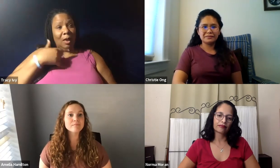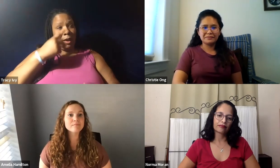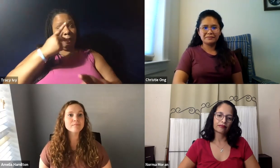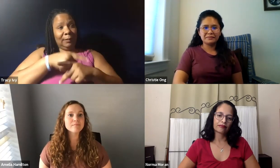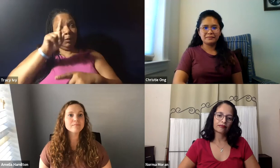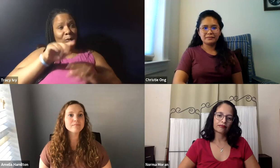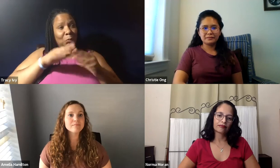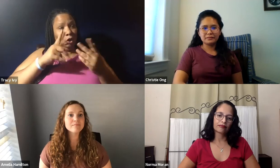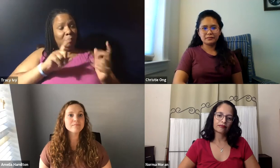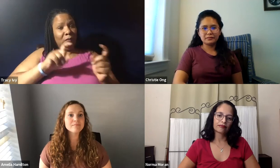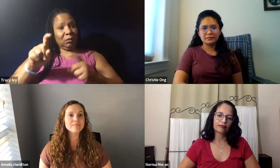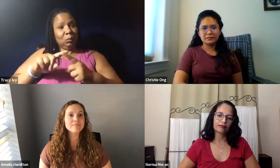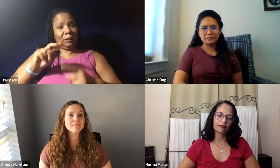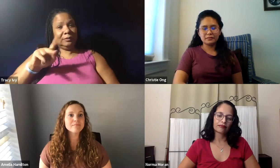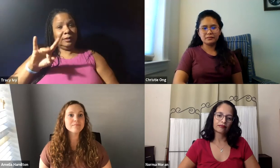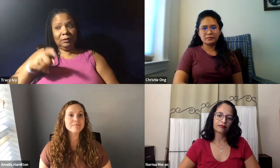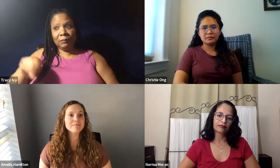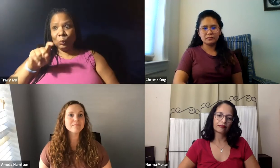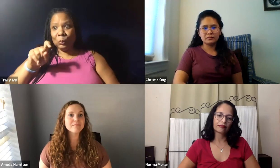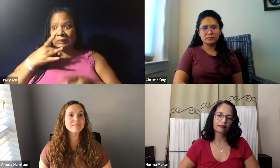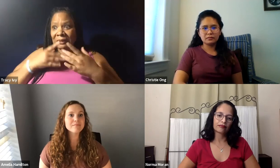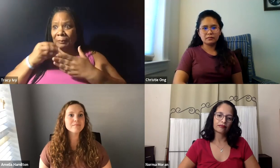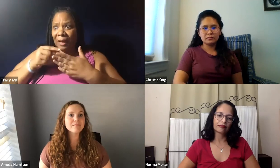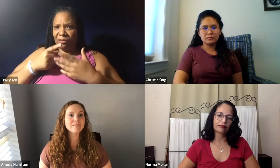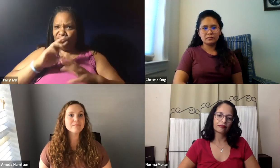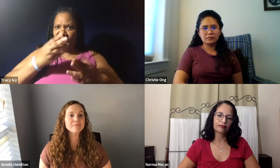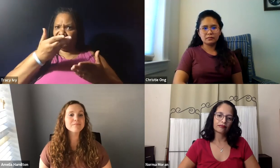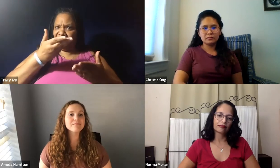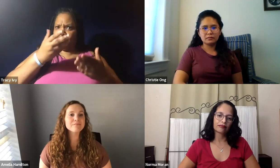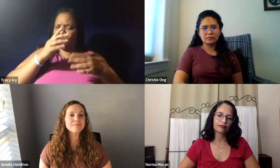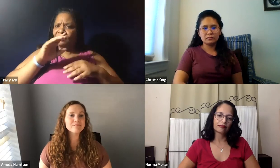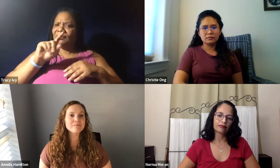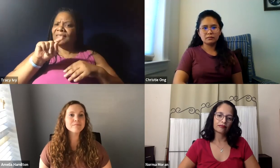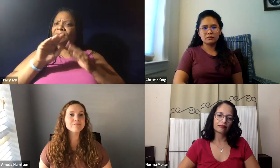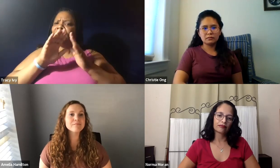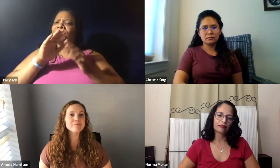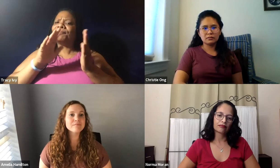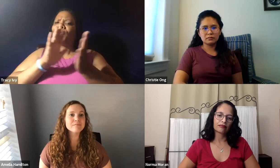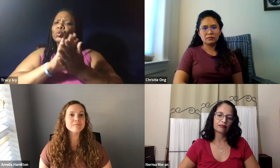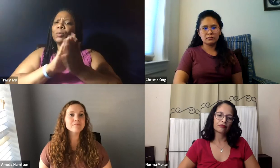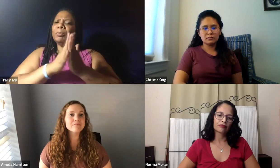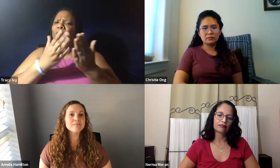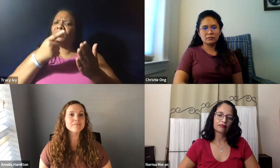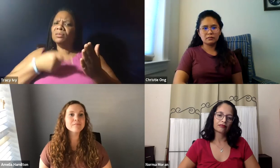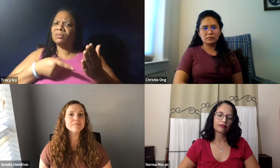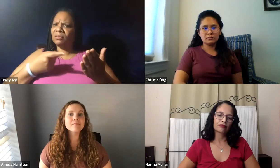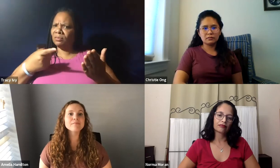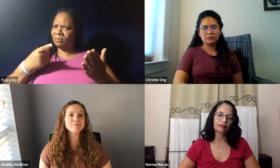What I've noticed is there's students who don't have much money, you know,